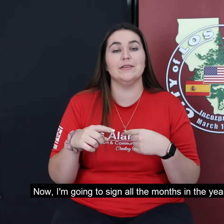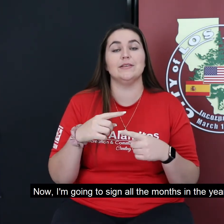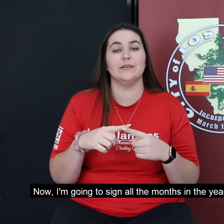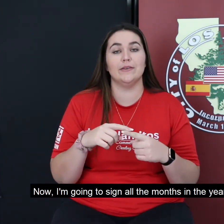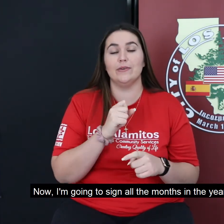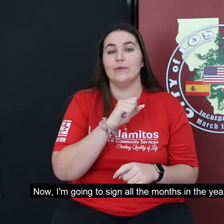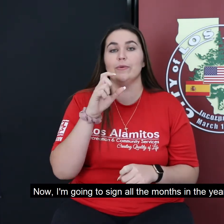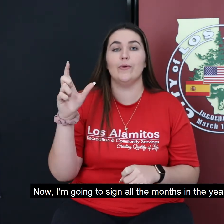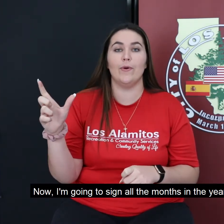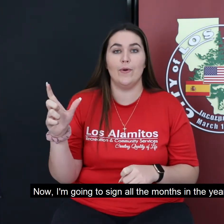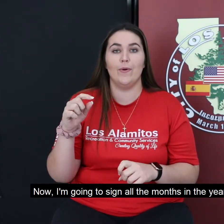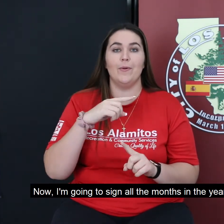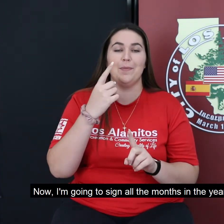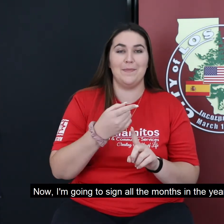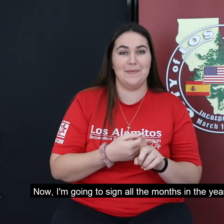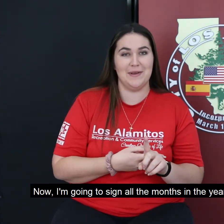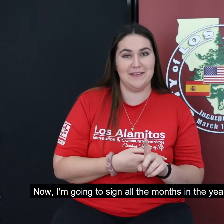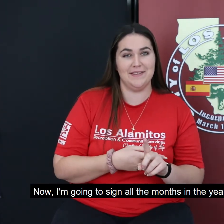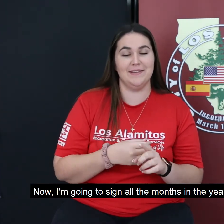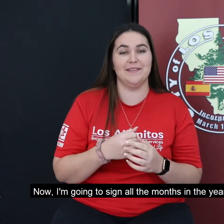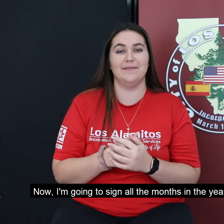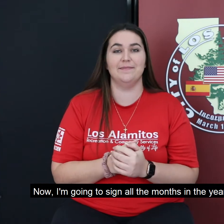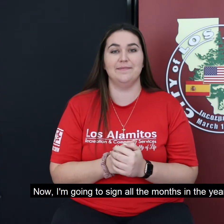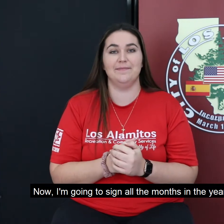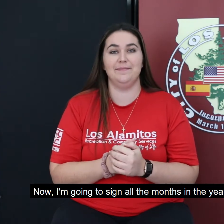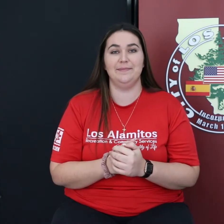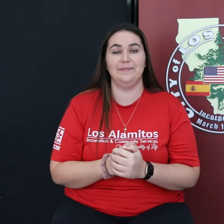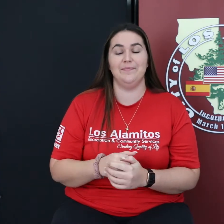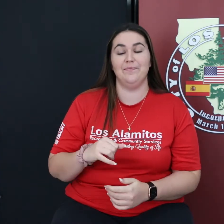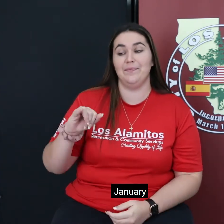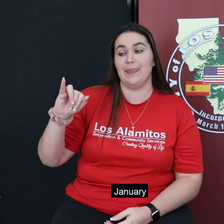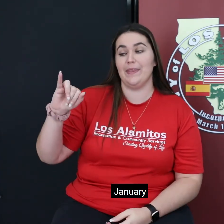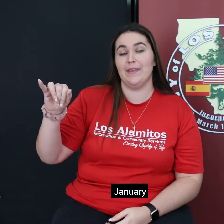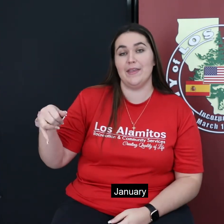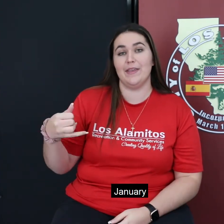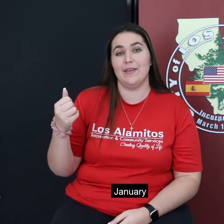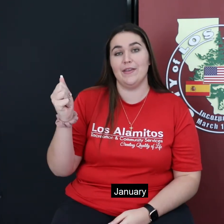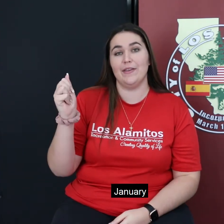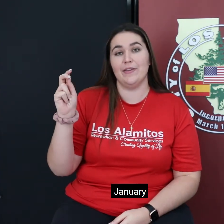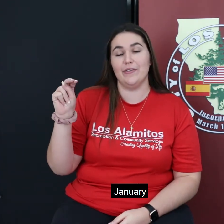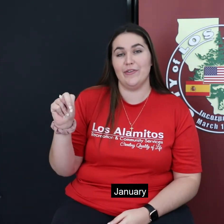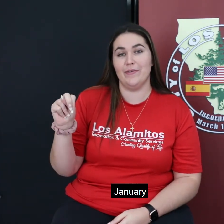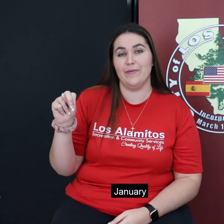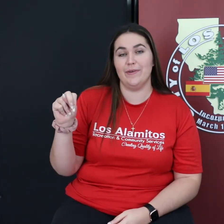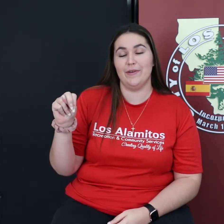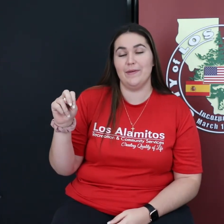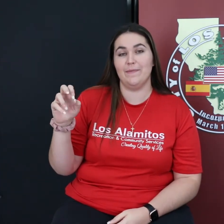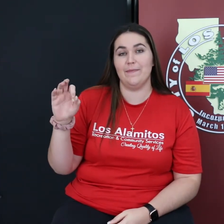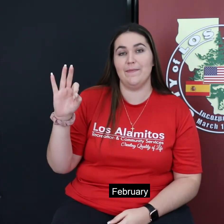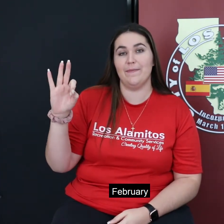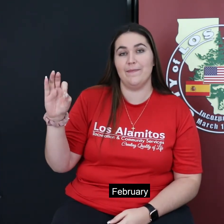sign all of the months in the year. January, February,